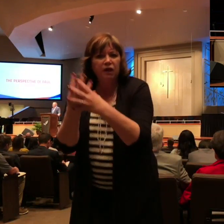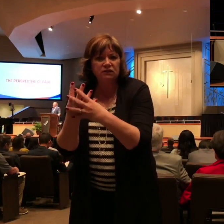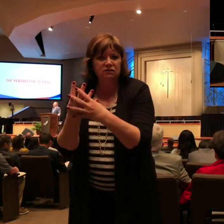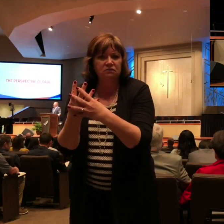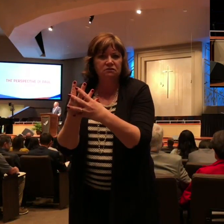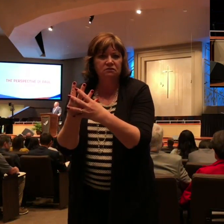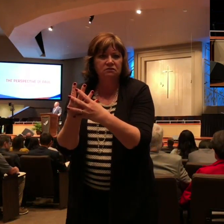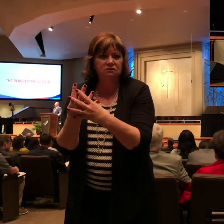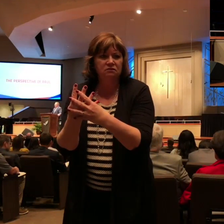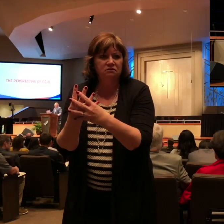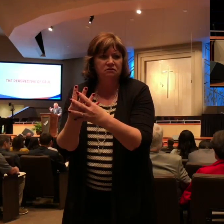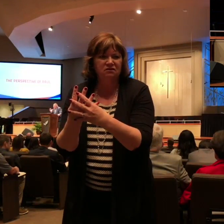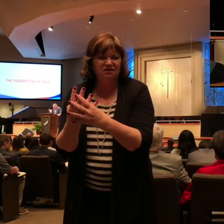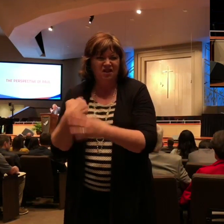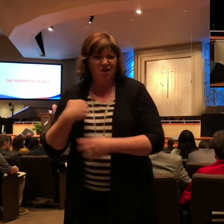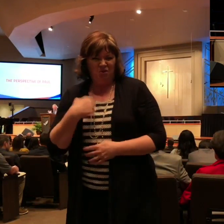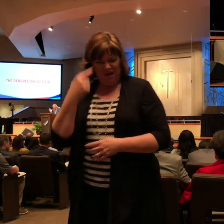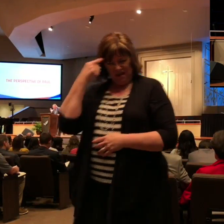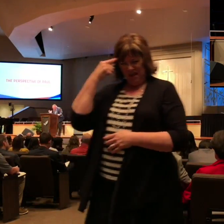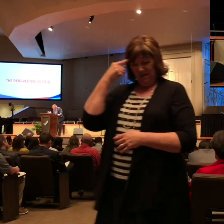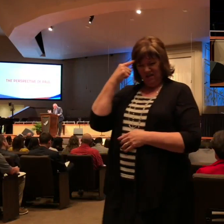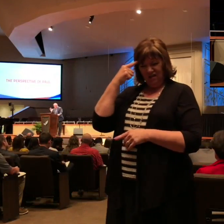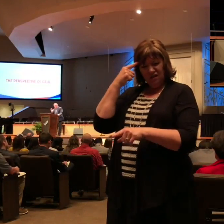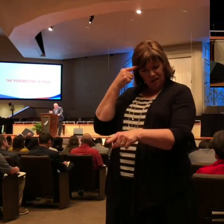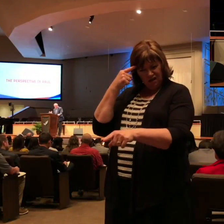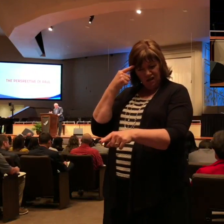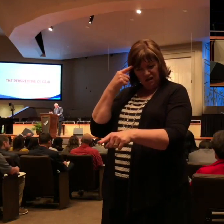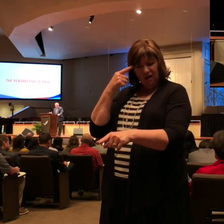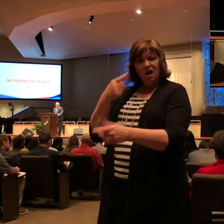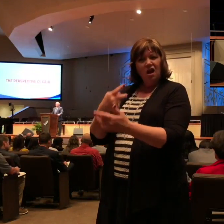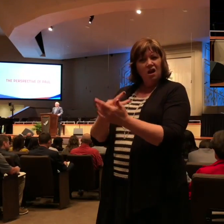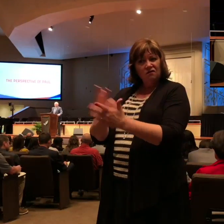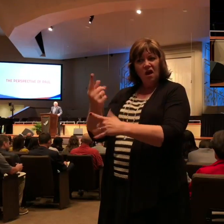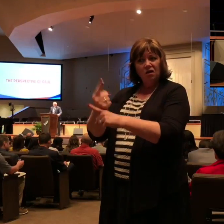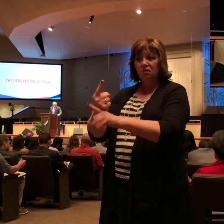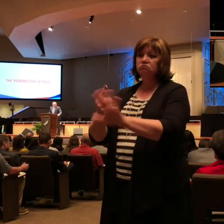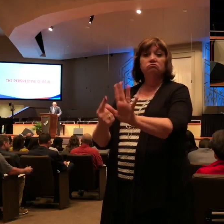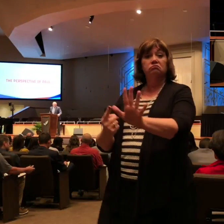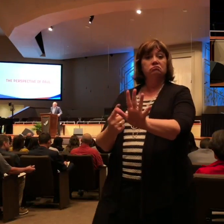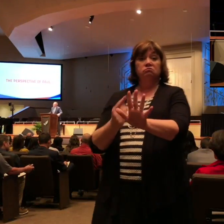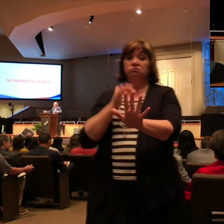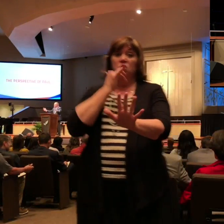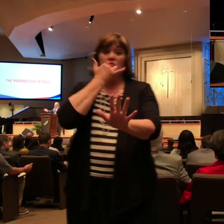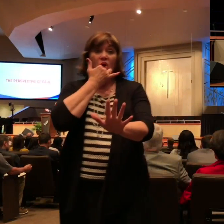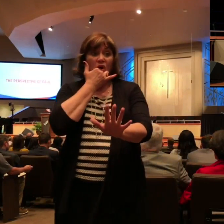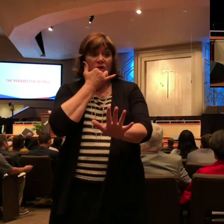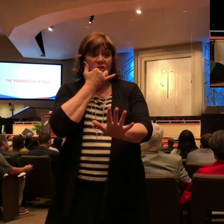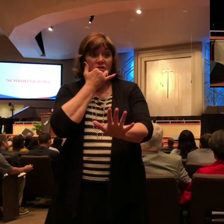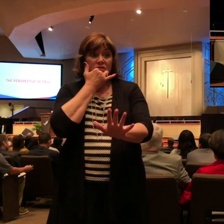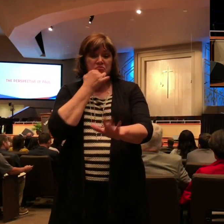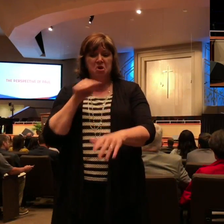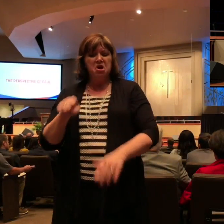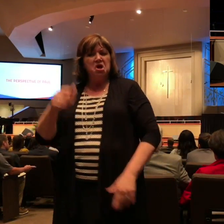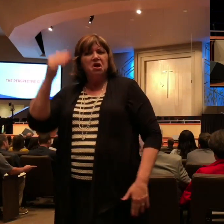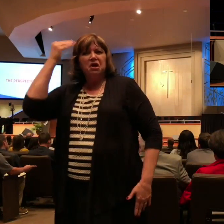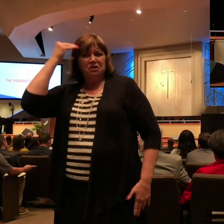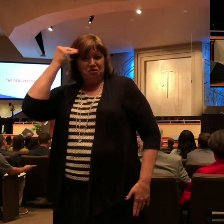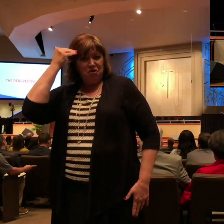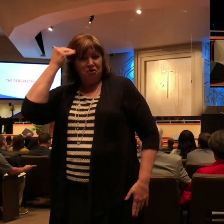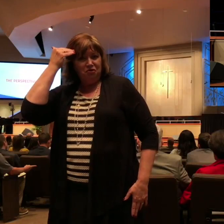to Paul, it did not. He was so singular focus and concerned with sharing the love of Christ that he knew this had to be a part of